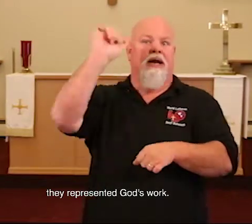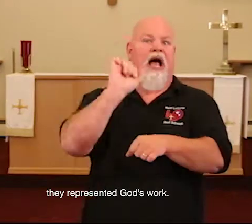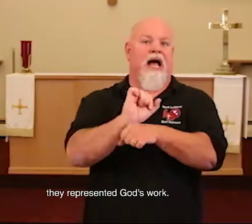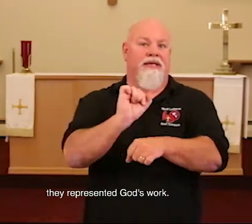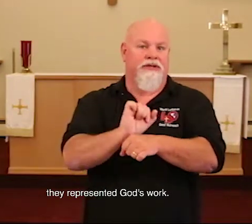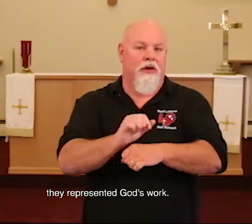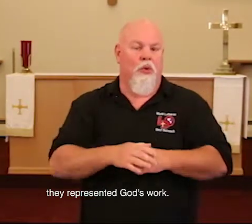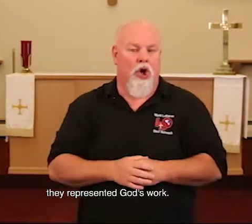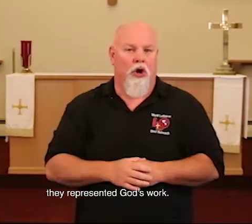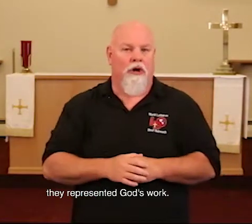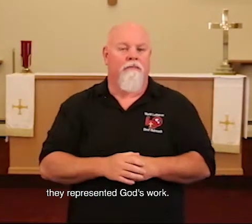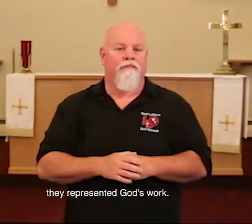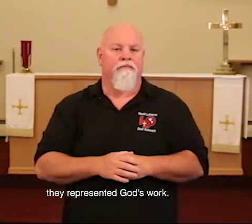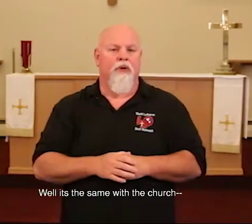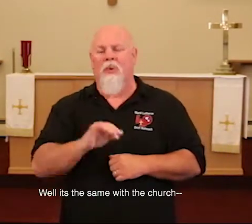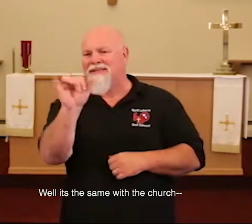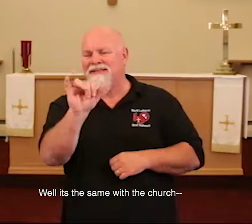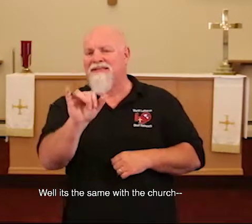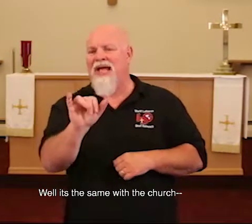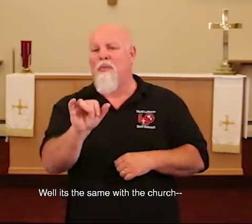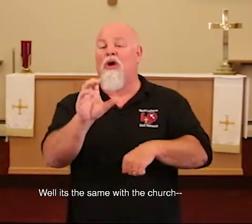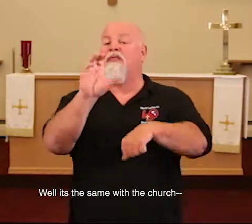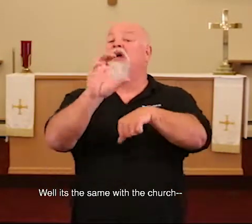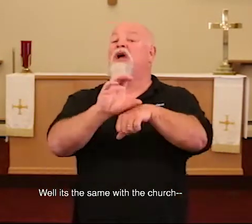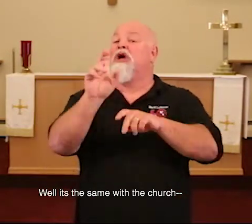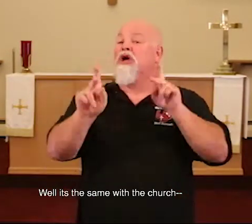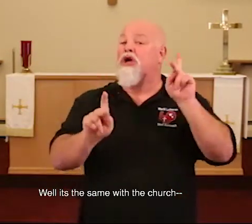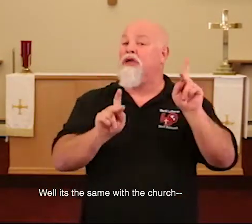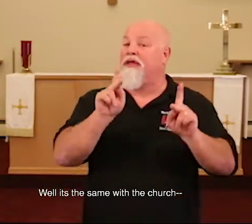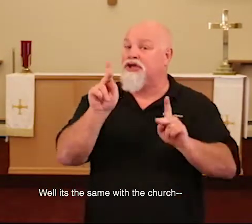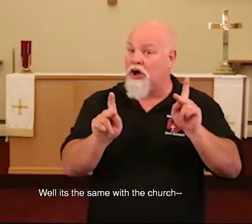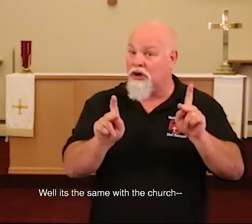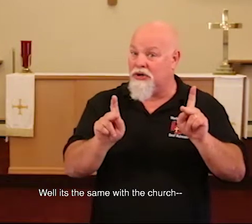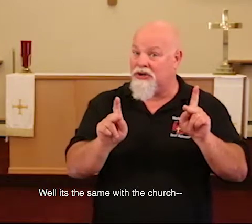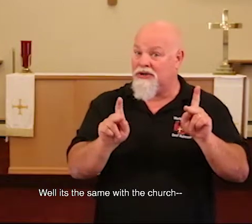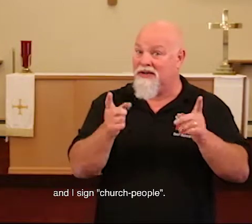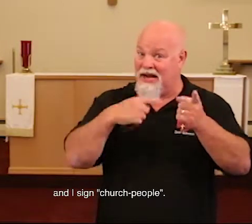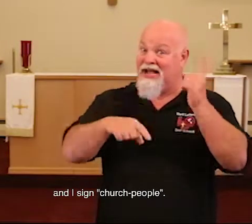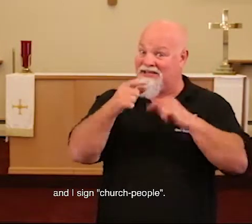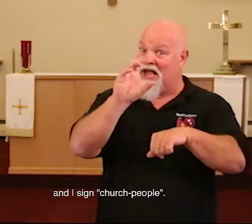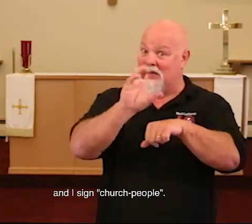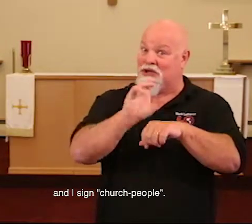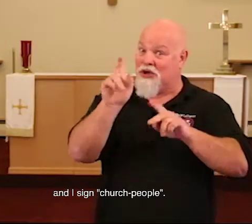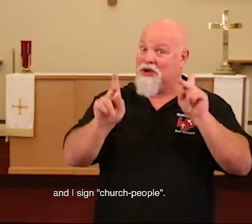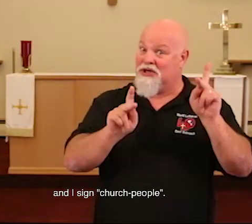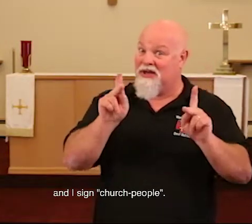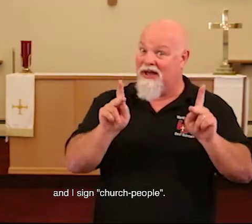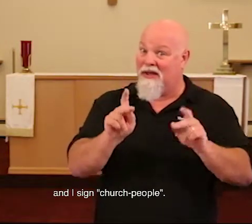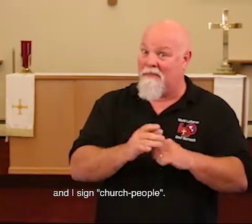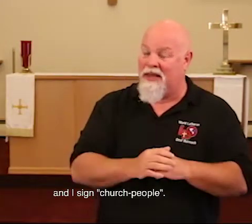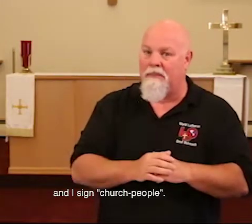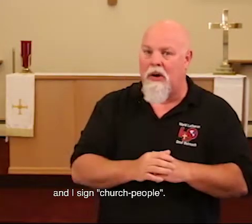God's work. Well, the same with the church and my sign church people.